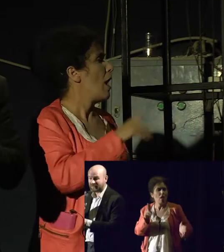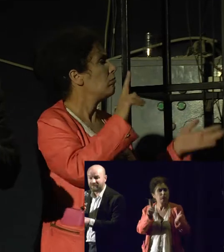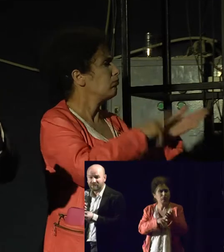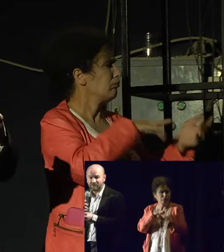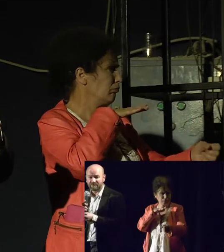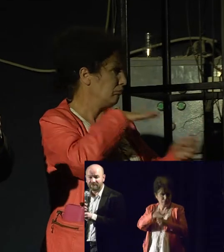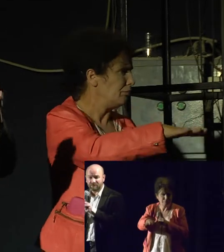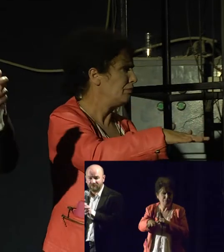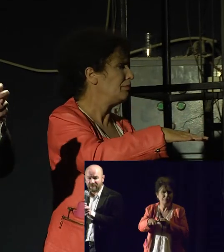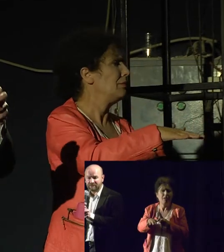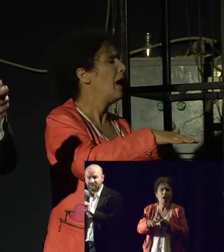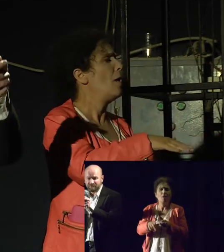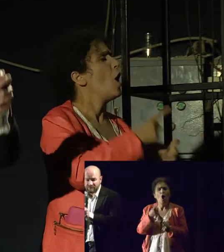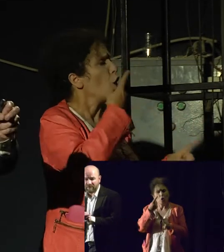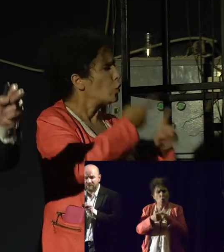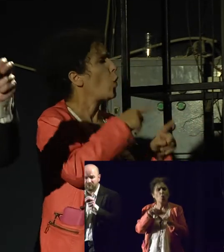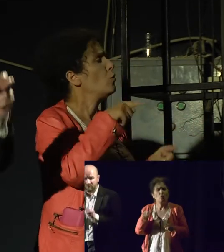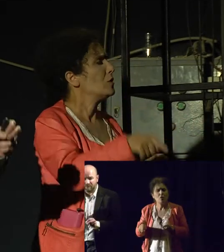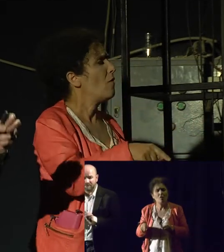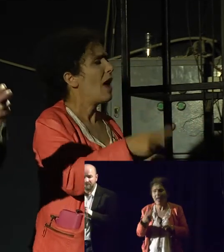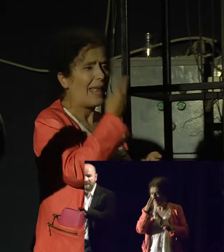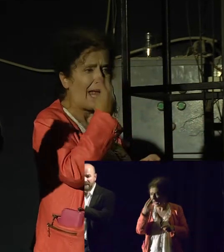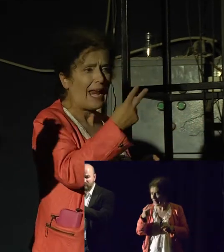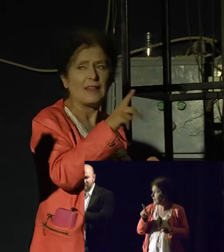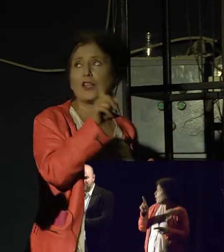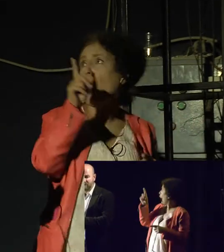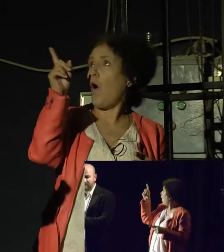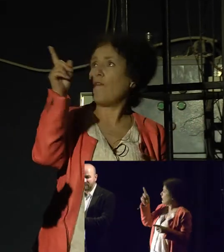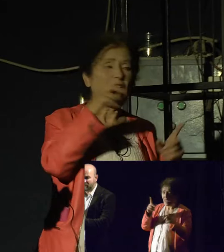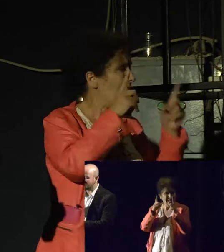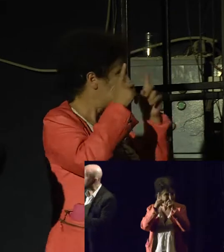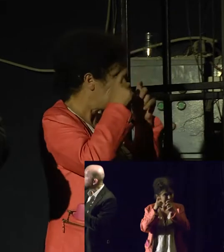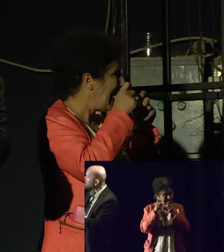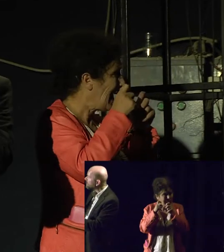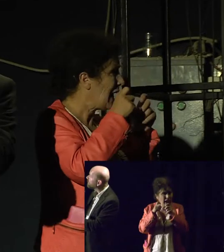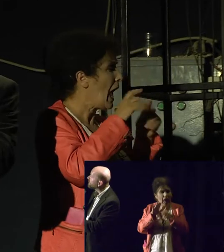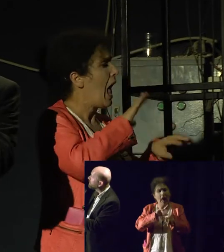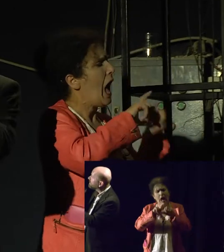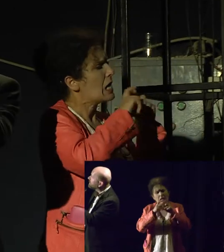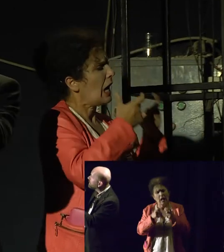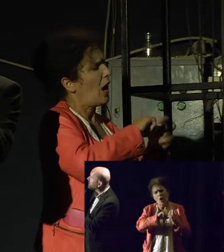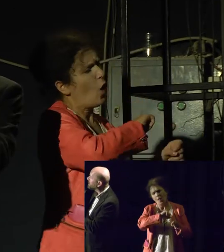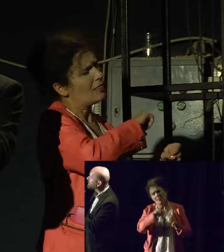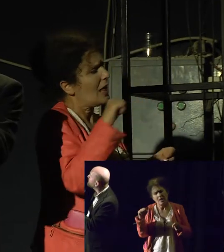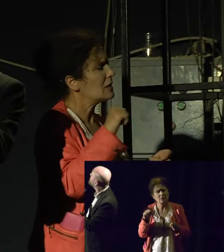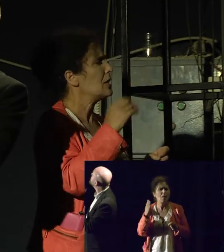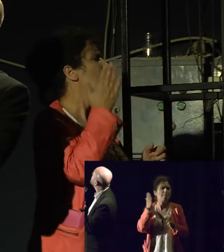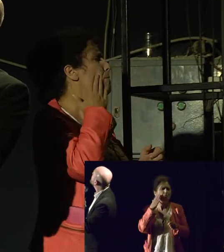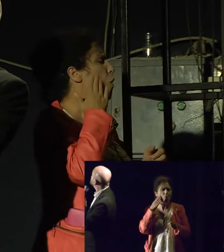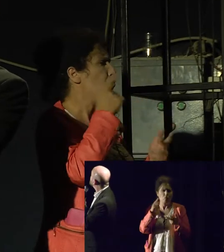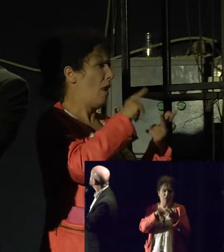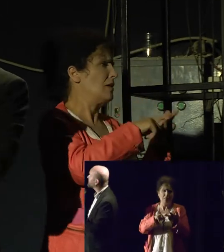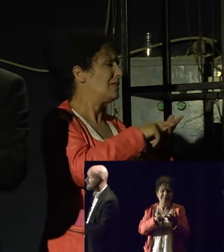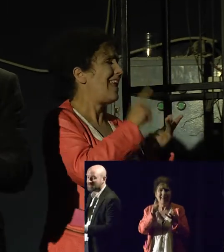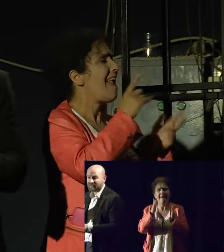gentlemen there. You can see a combination of far-right populism and religious ideology in all four of them. Mr. Orban, Putin,